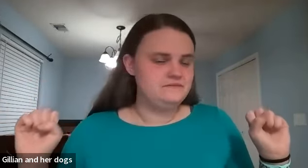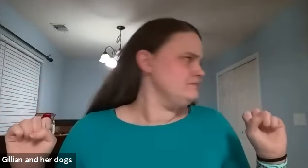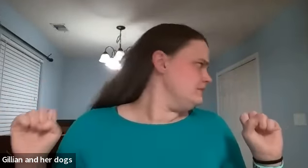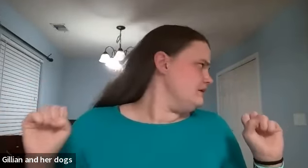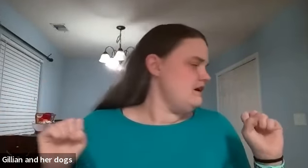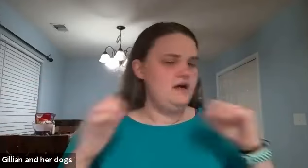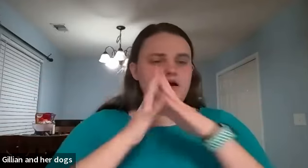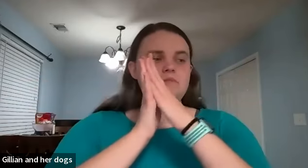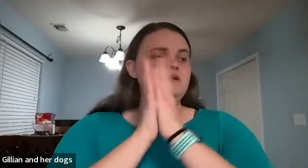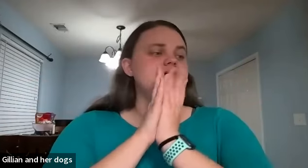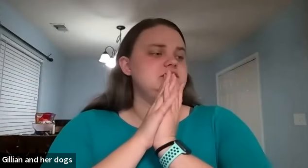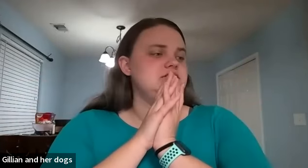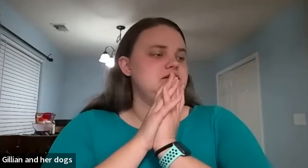um let's see